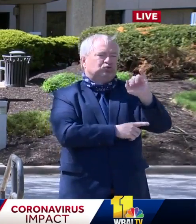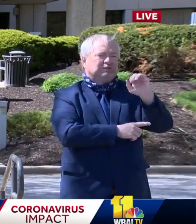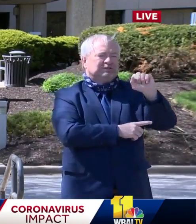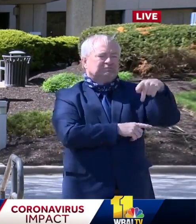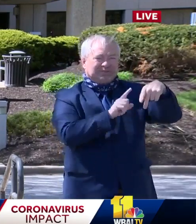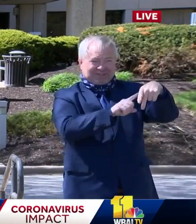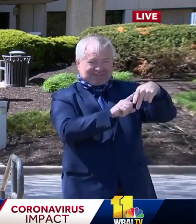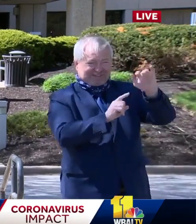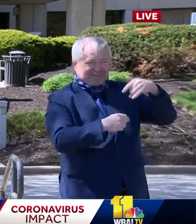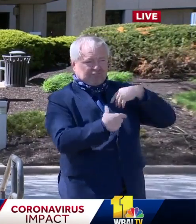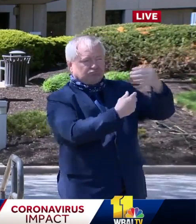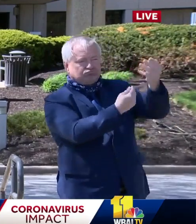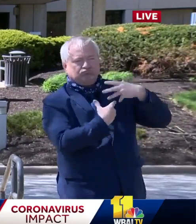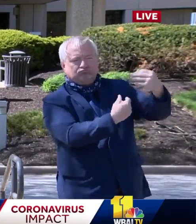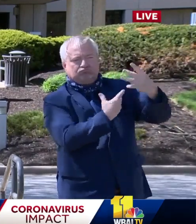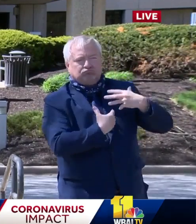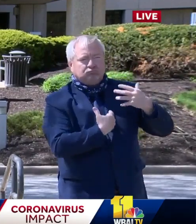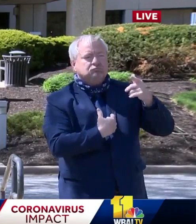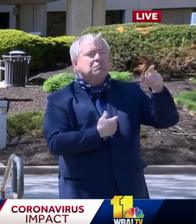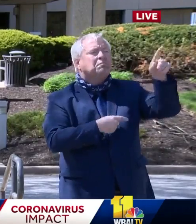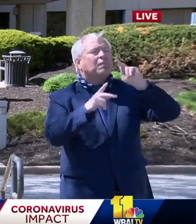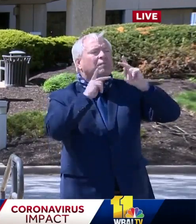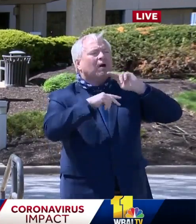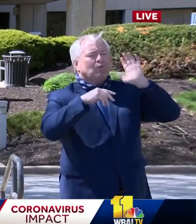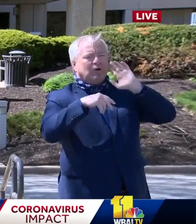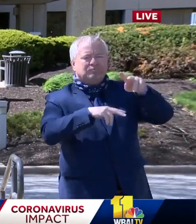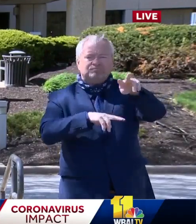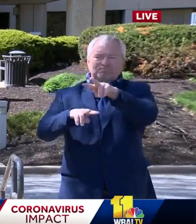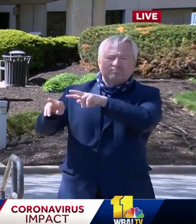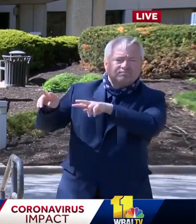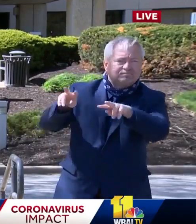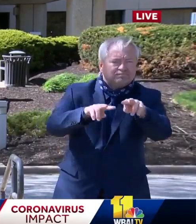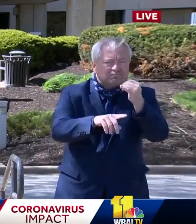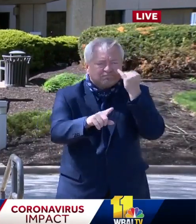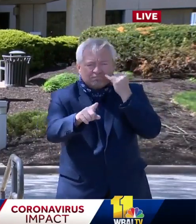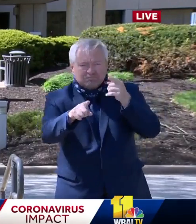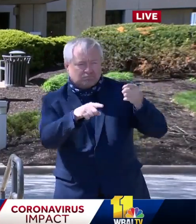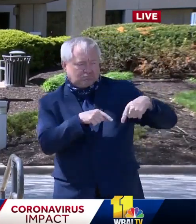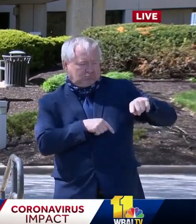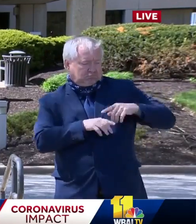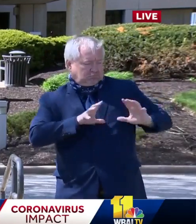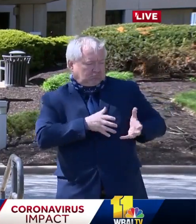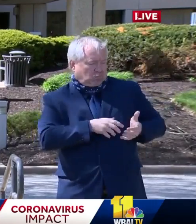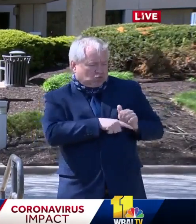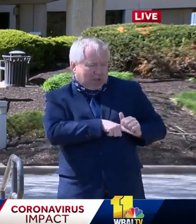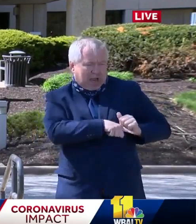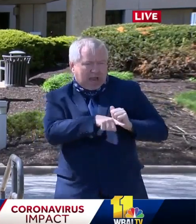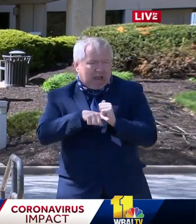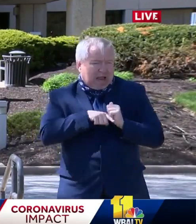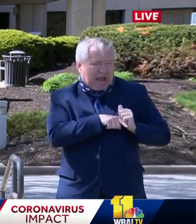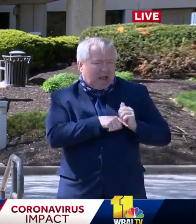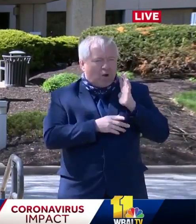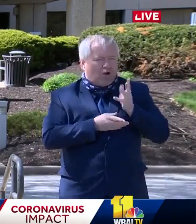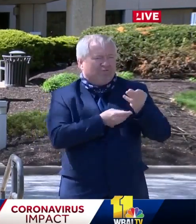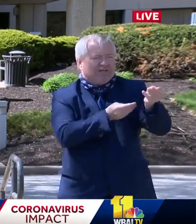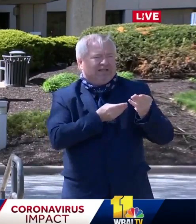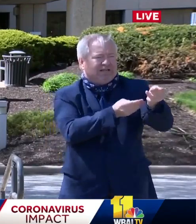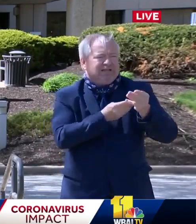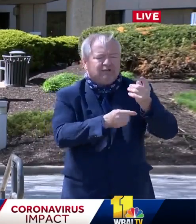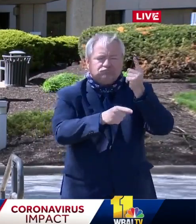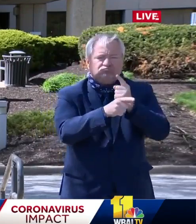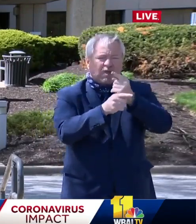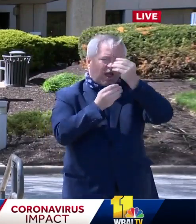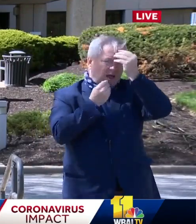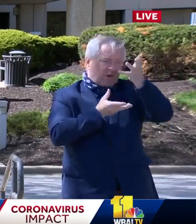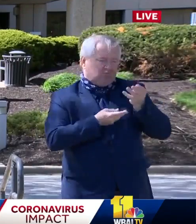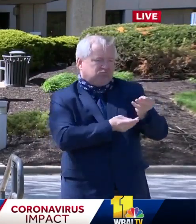tracers will be trained on this new technology to make sure that all information is collected in accordance with all regulations and